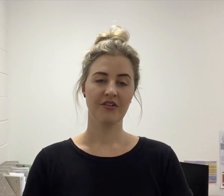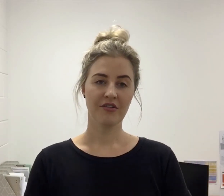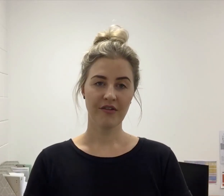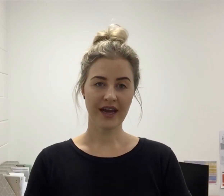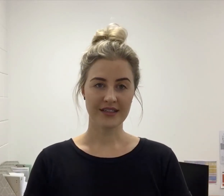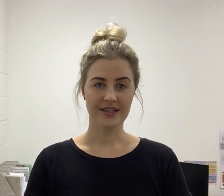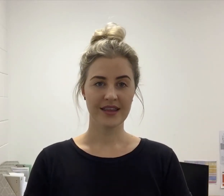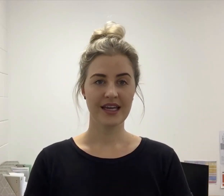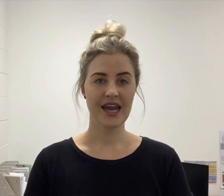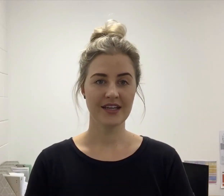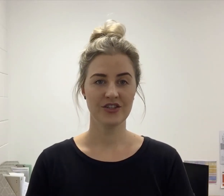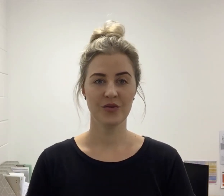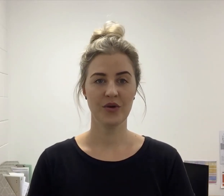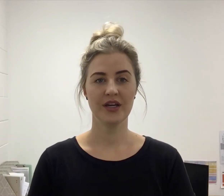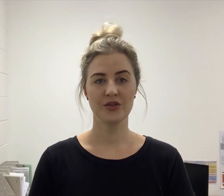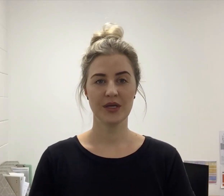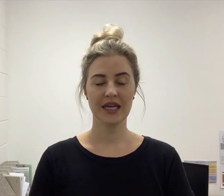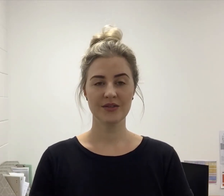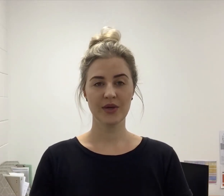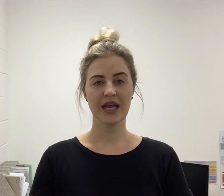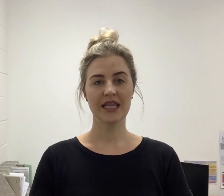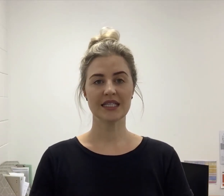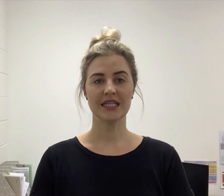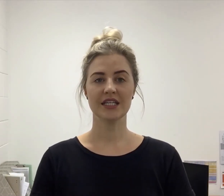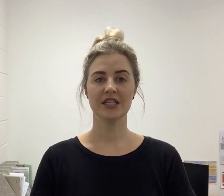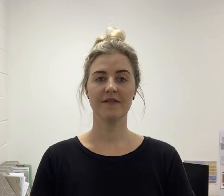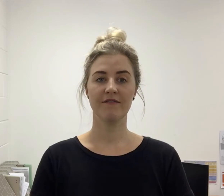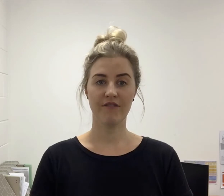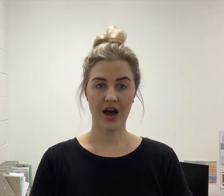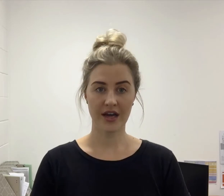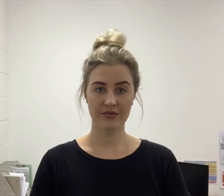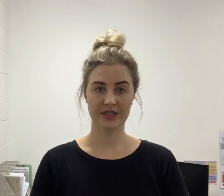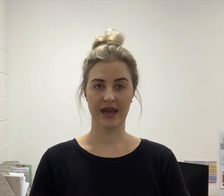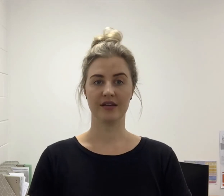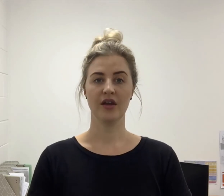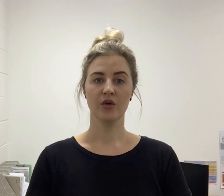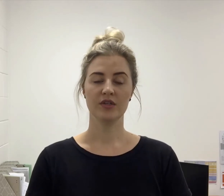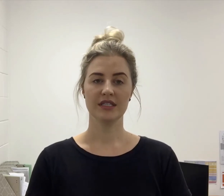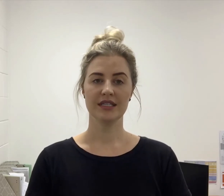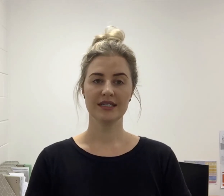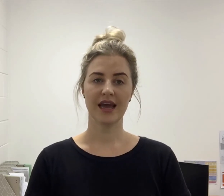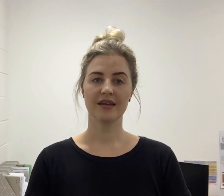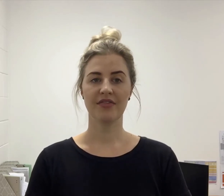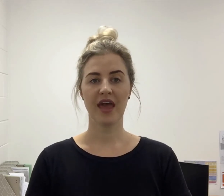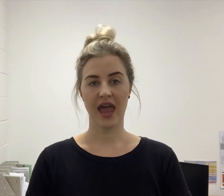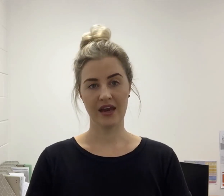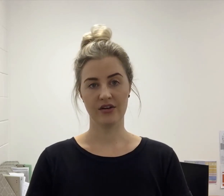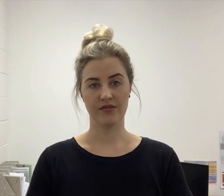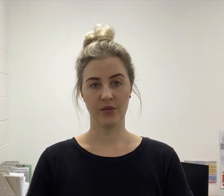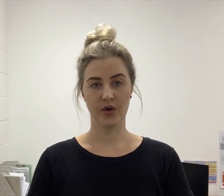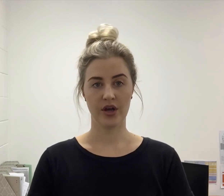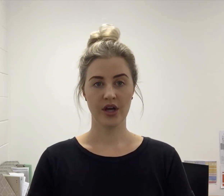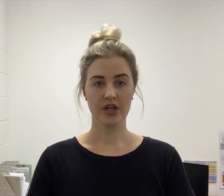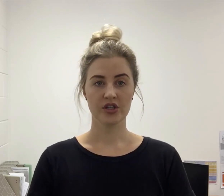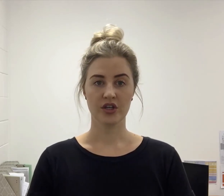Great. The next job we are doing is we are listening to the final sound, which is the sound at the end of the word. So